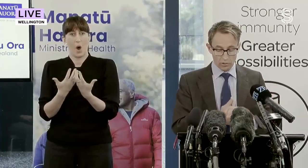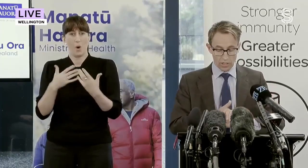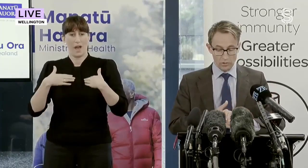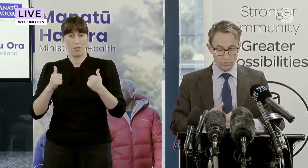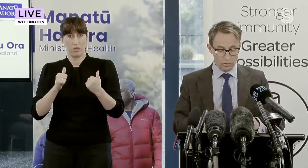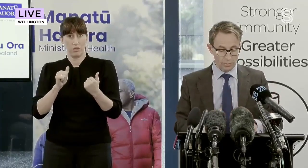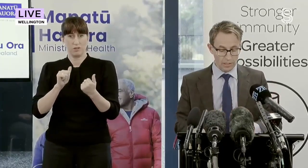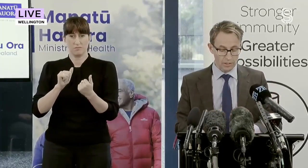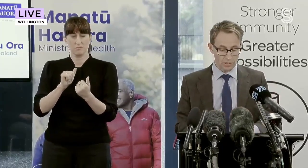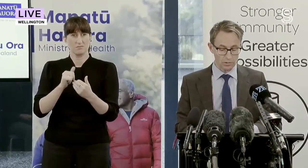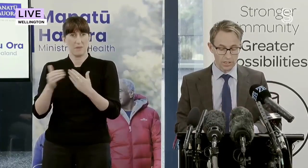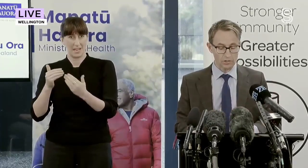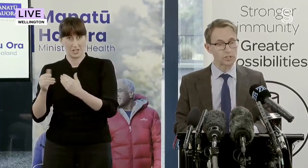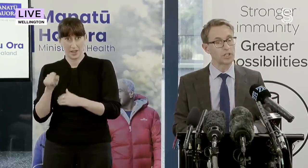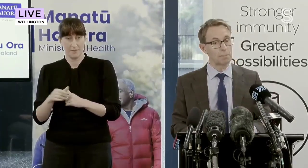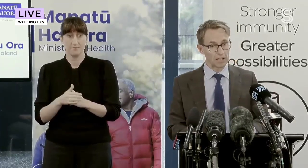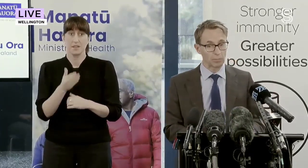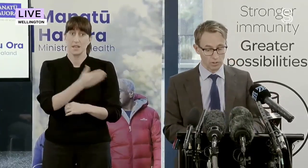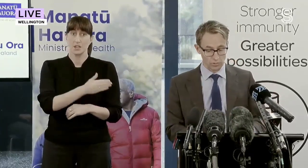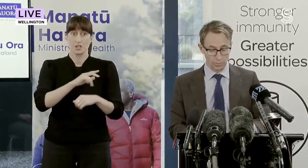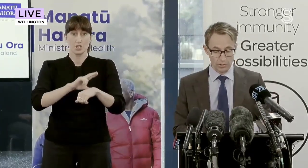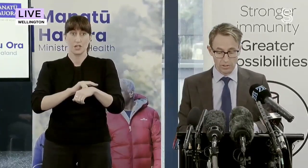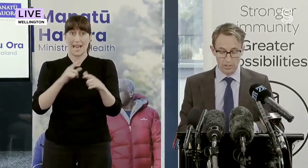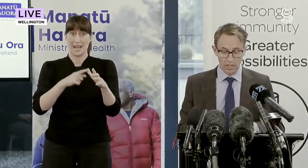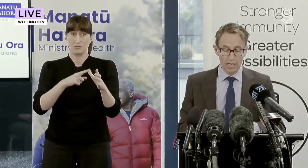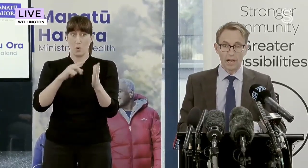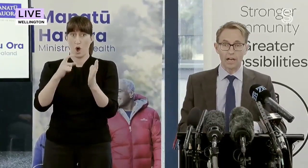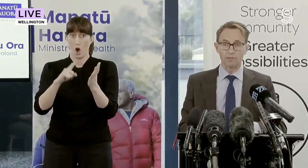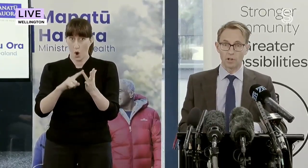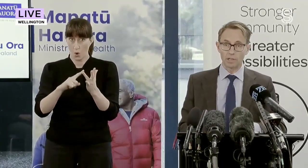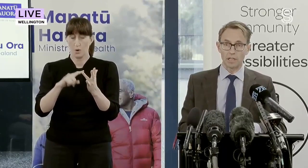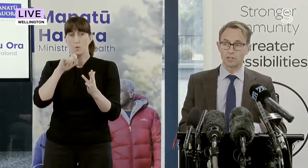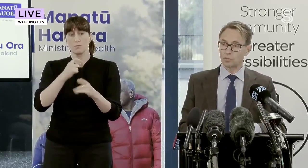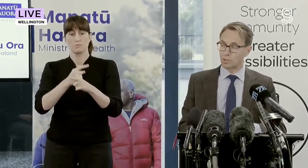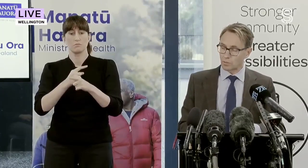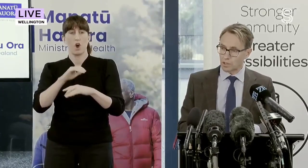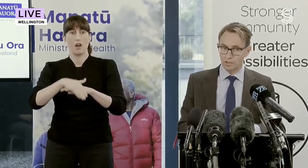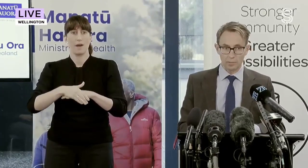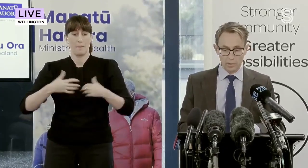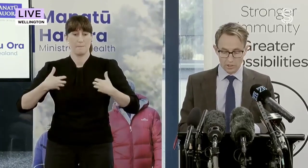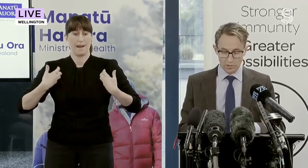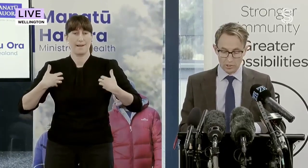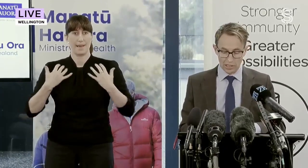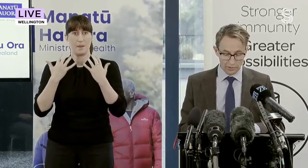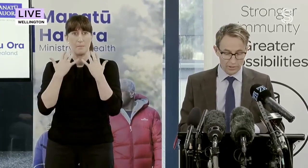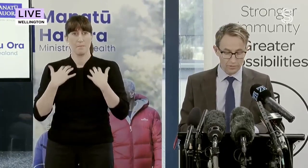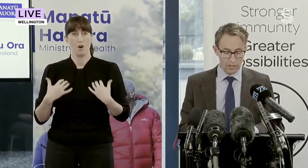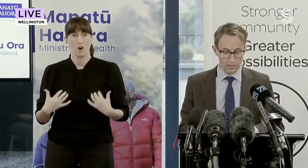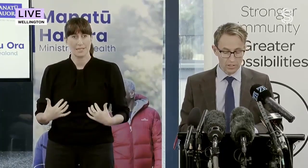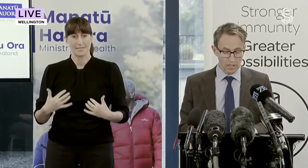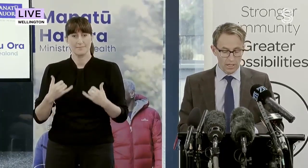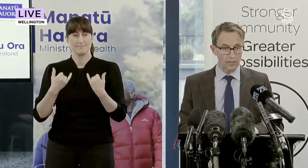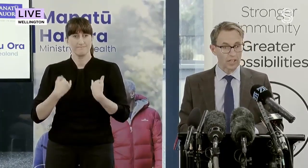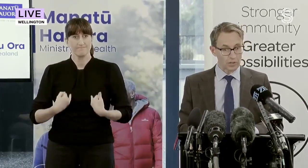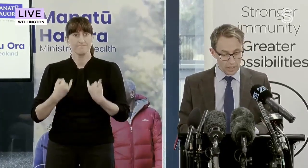Dr Old Andrew will speak to the country's monkeypox response, following, as you will be aware, the WHO declaring the